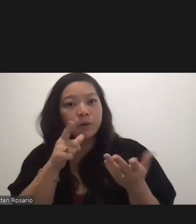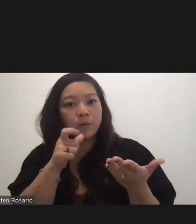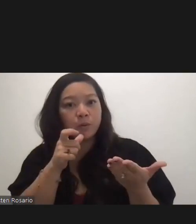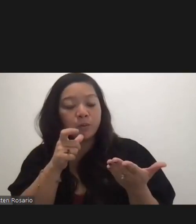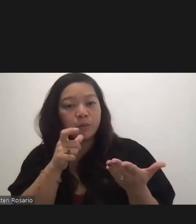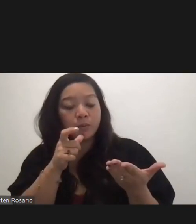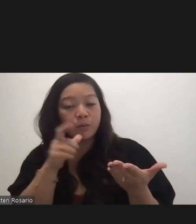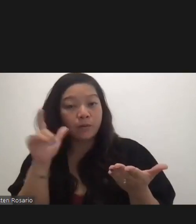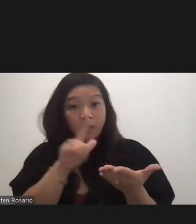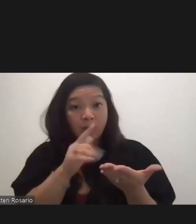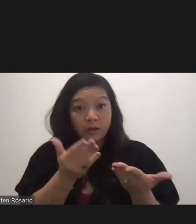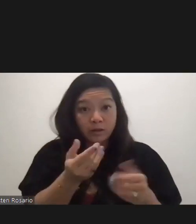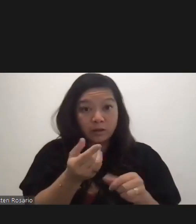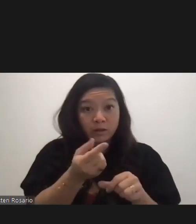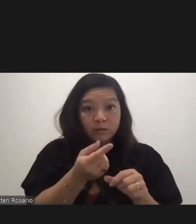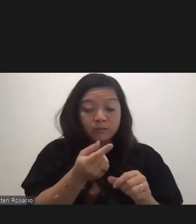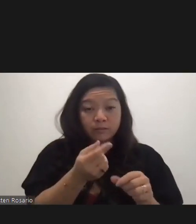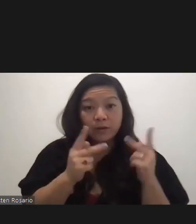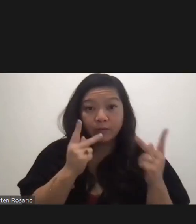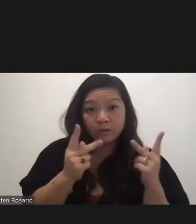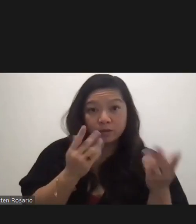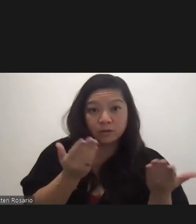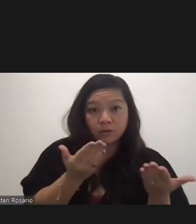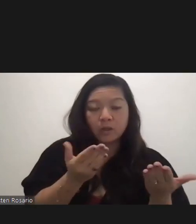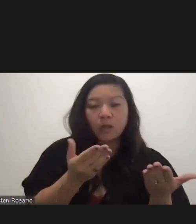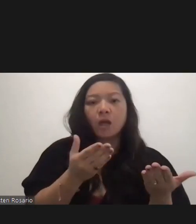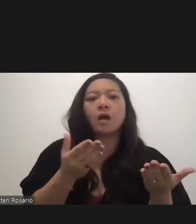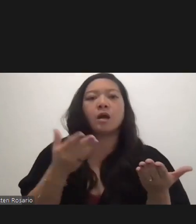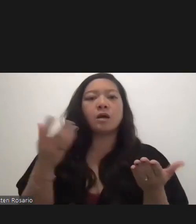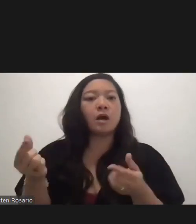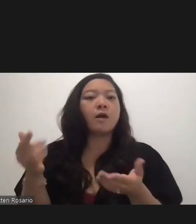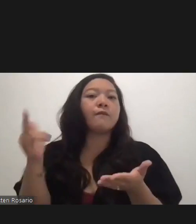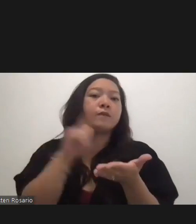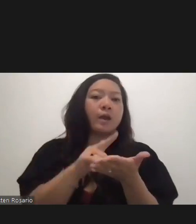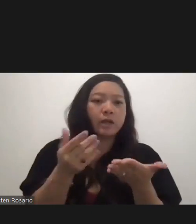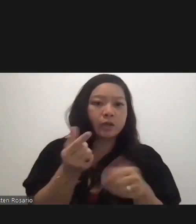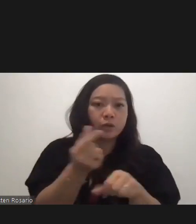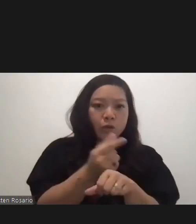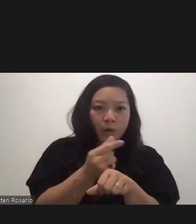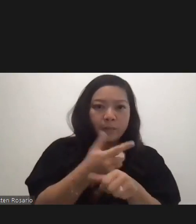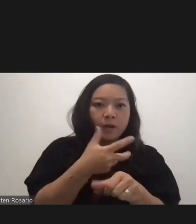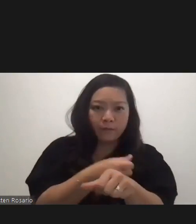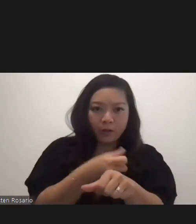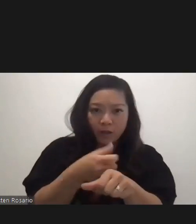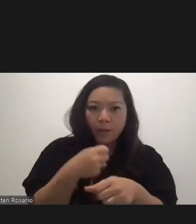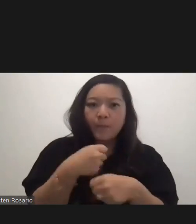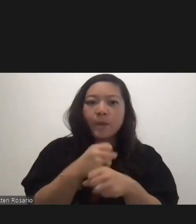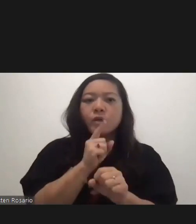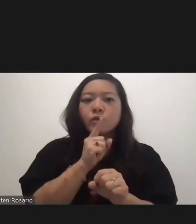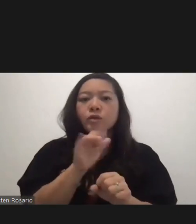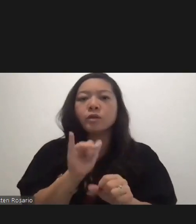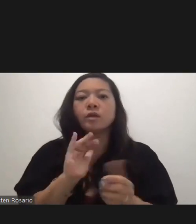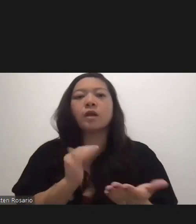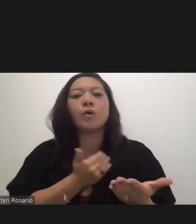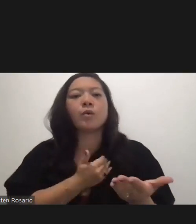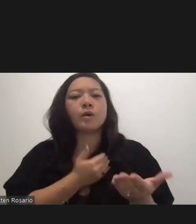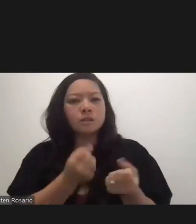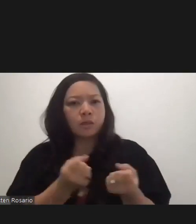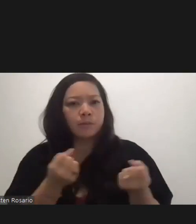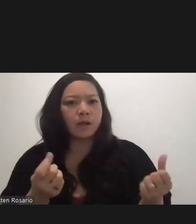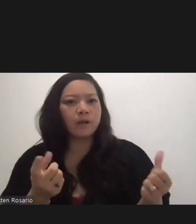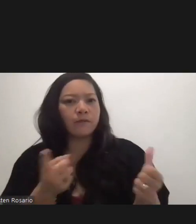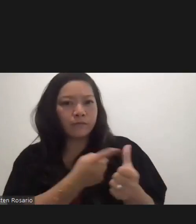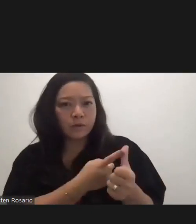to come to Guam and be vaccinated, making sure that our supply first